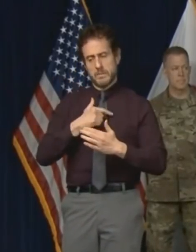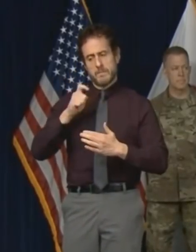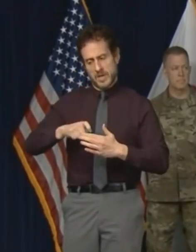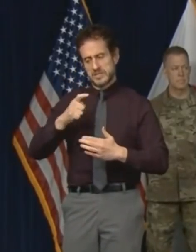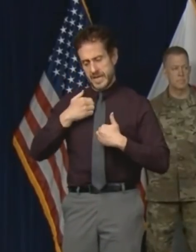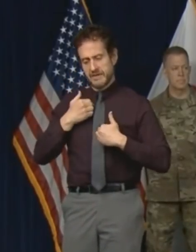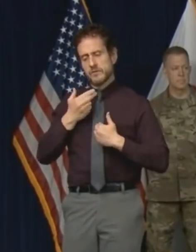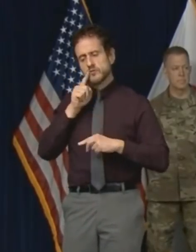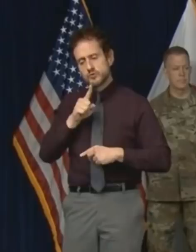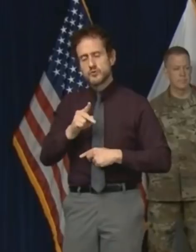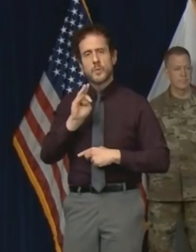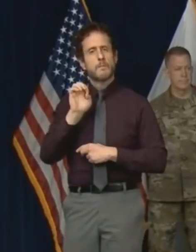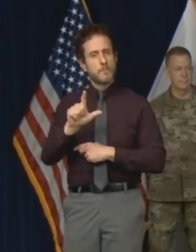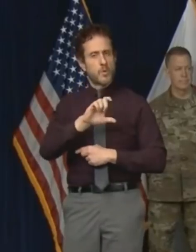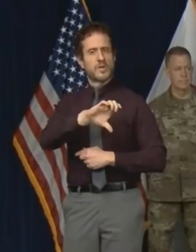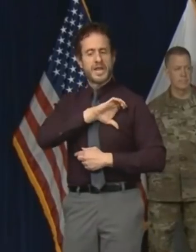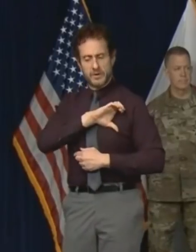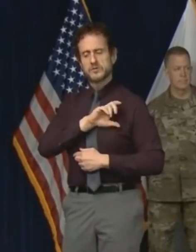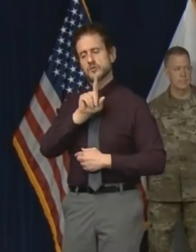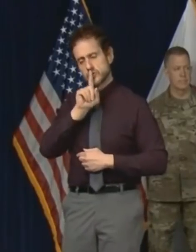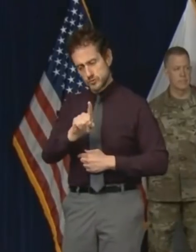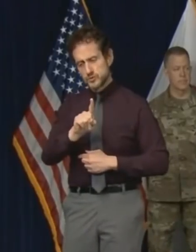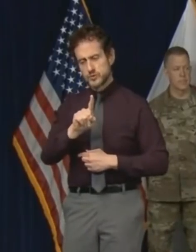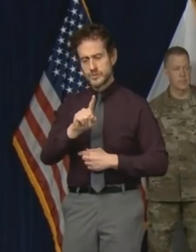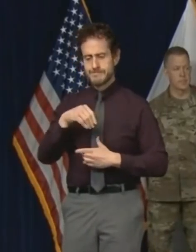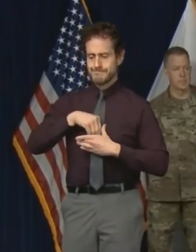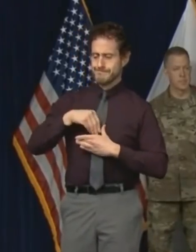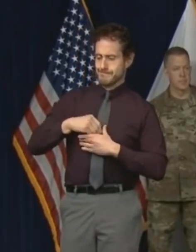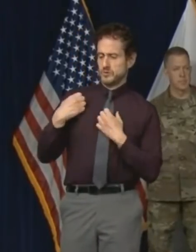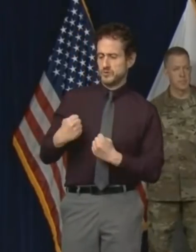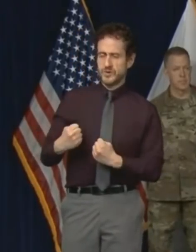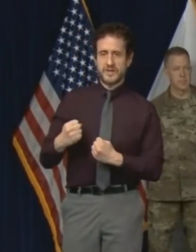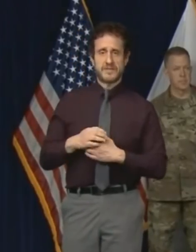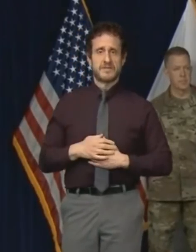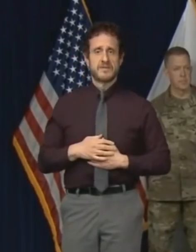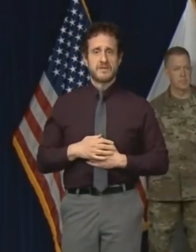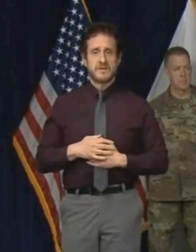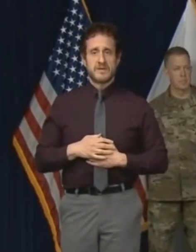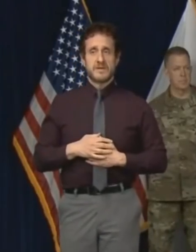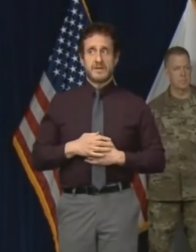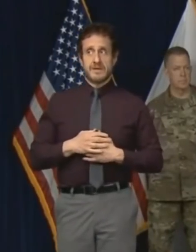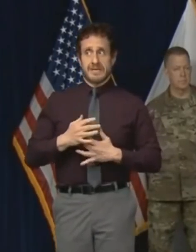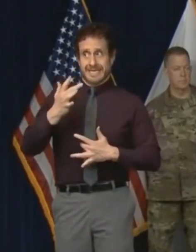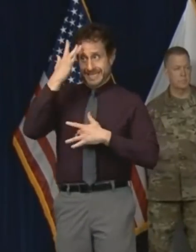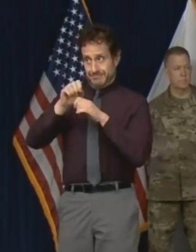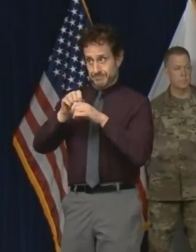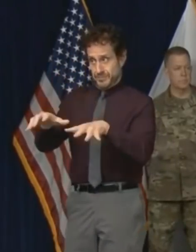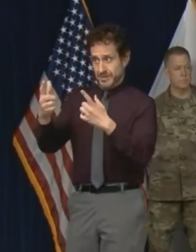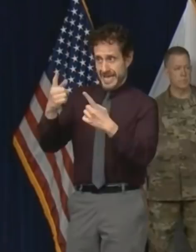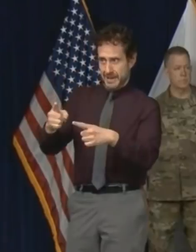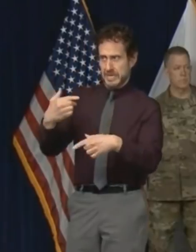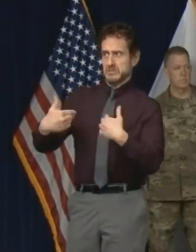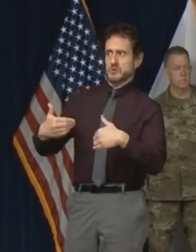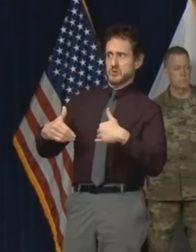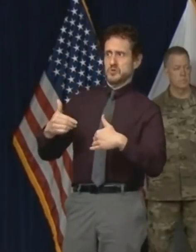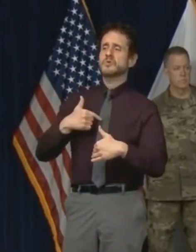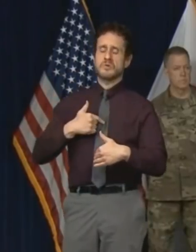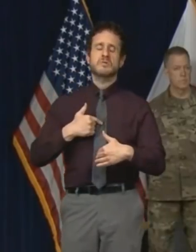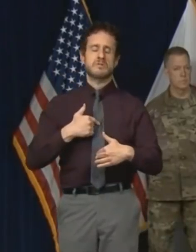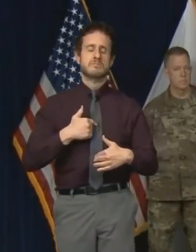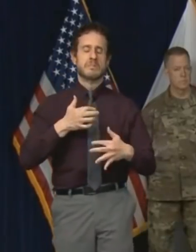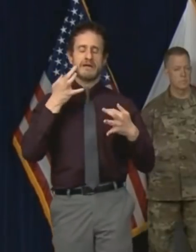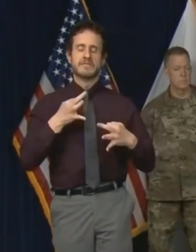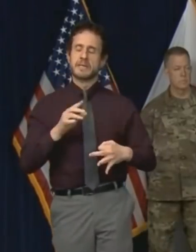tested. So in the midst of a pandemic I am more resolute than ever to protect those who are suffering